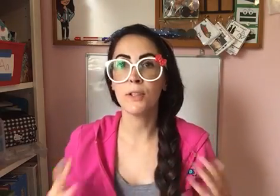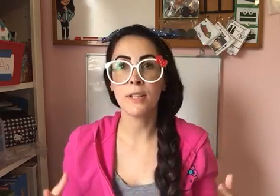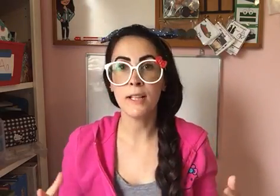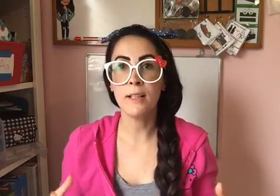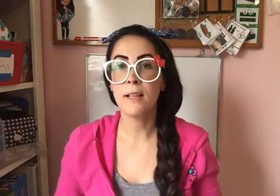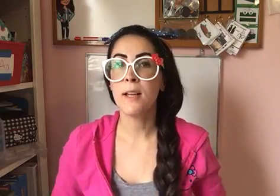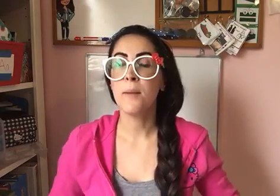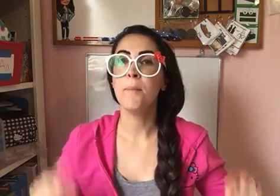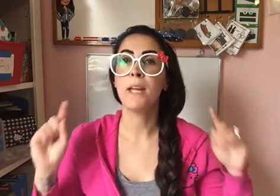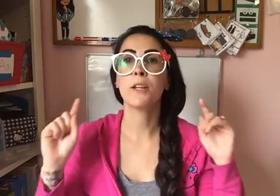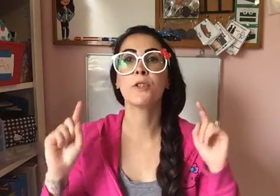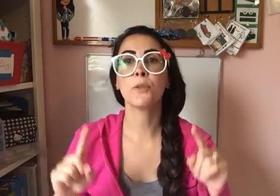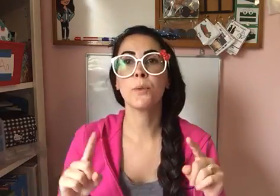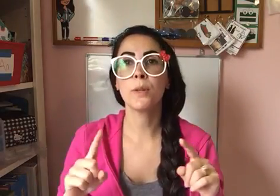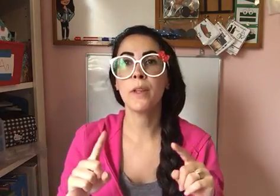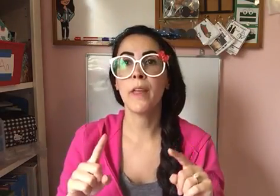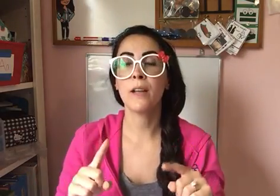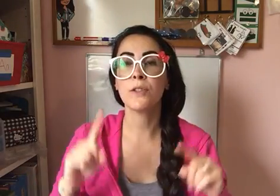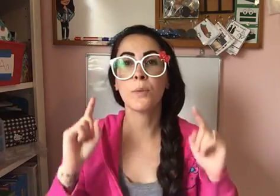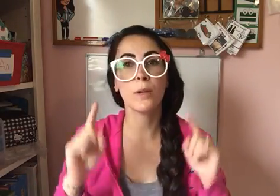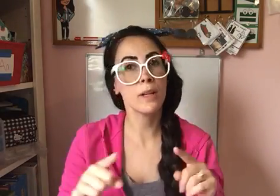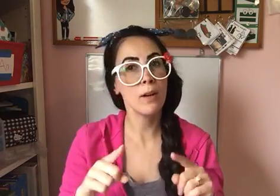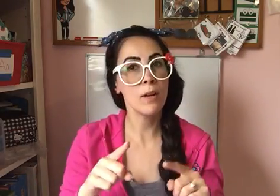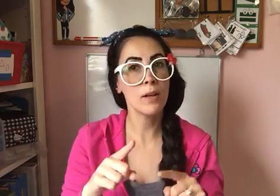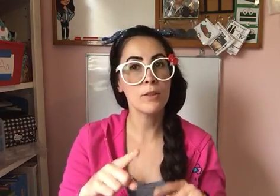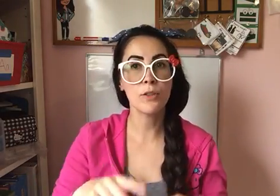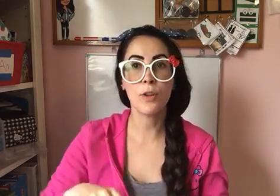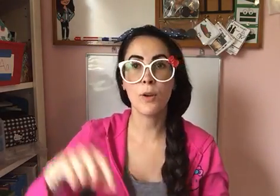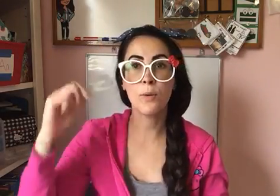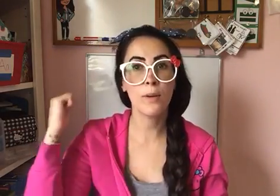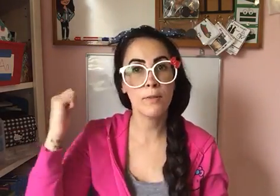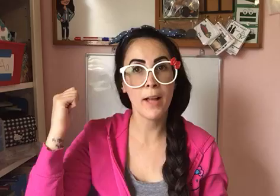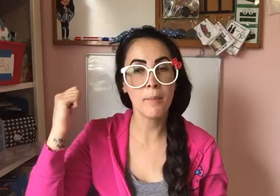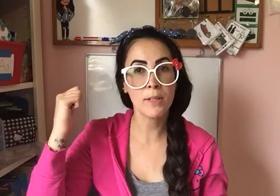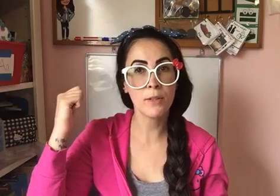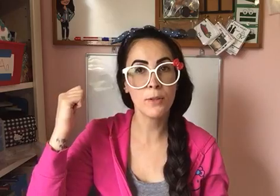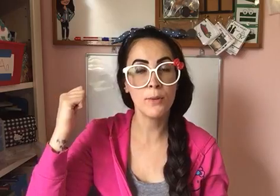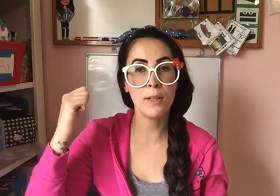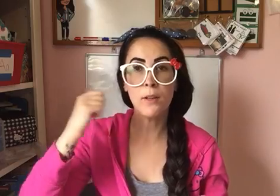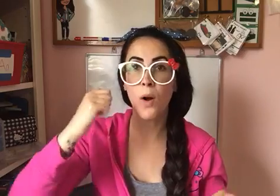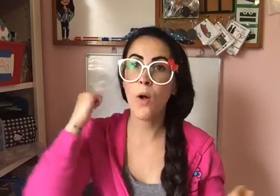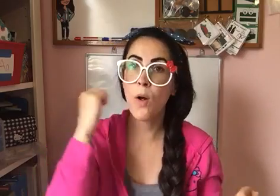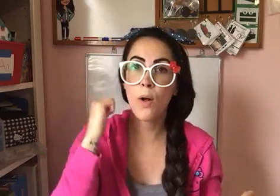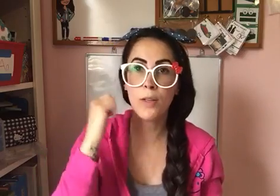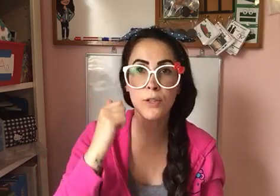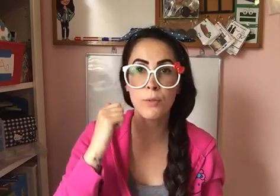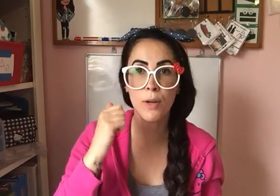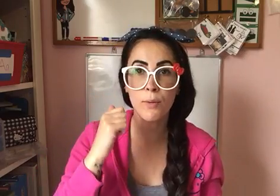learning. Make sure that you're working hard to show Flatmas Hortunian all that you know.